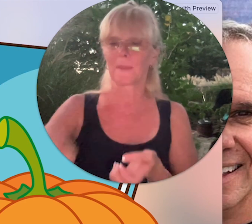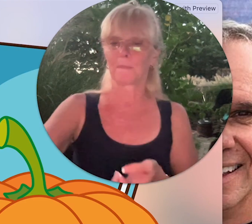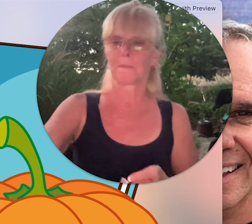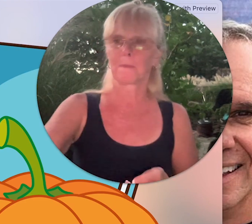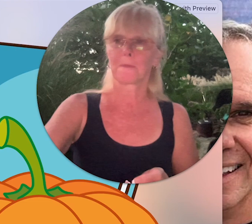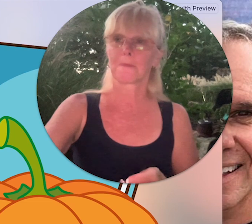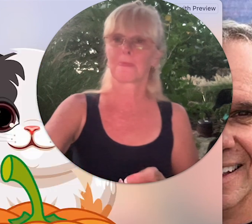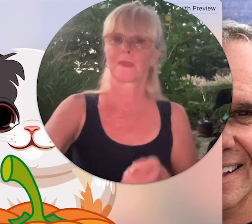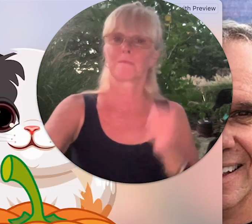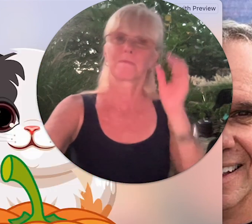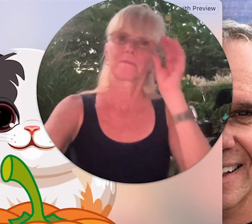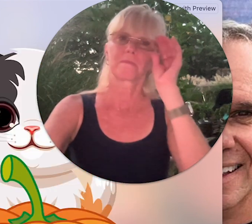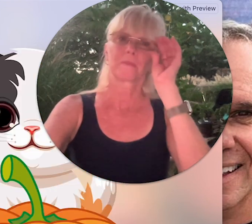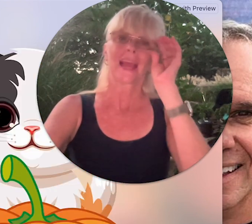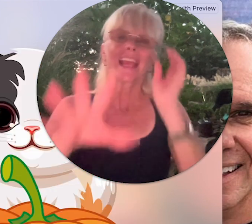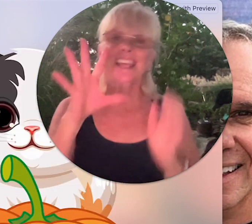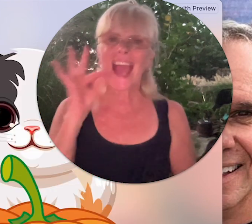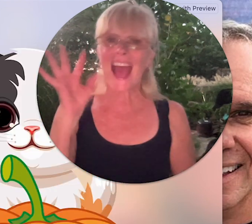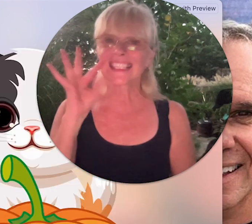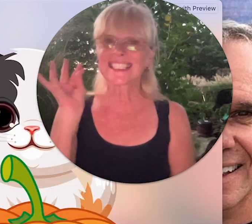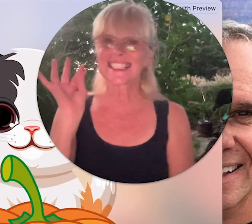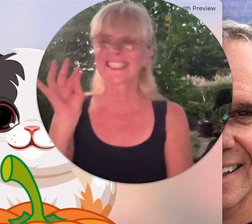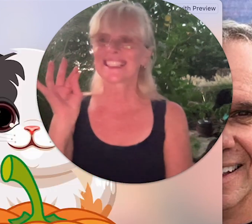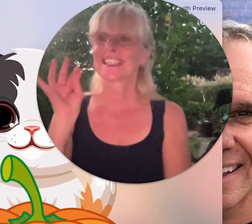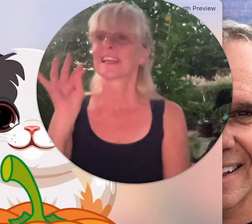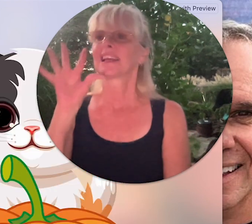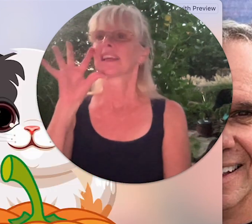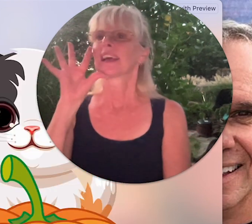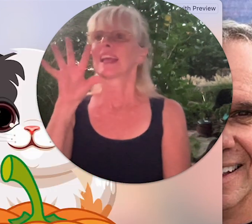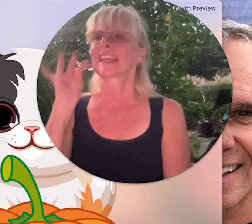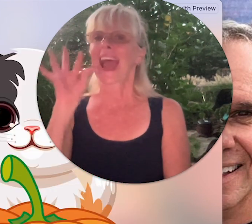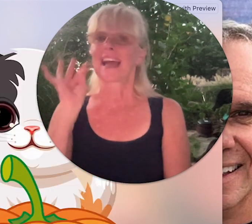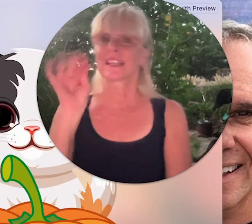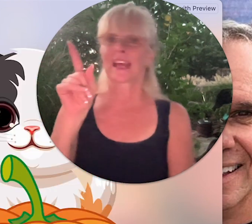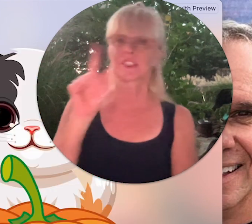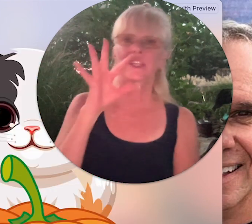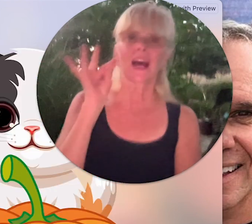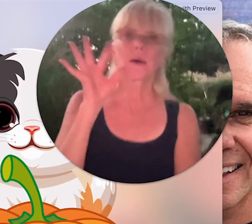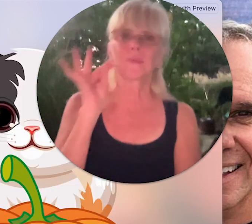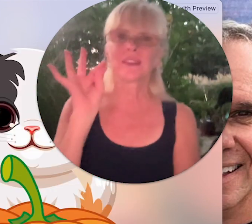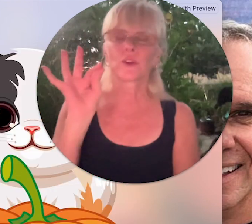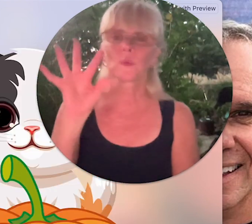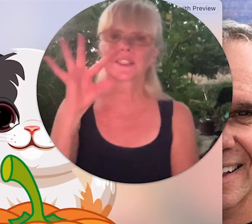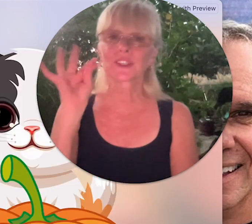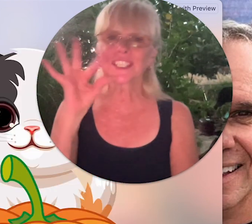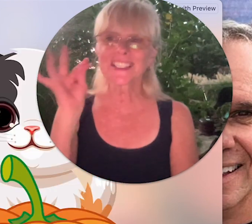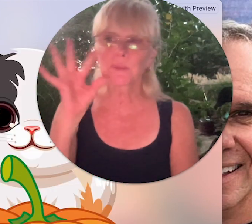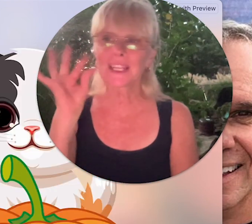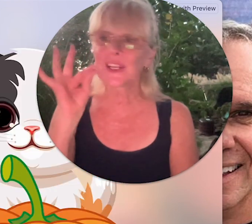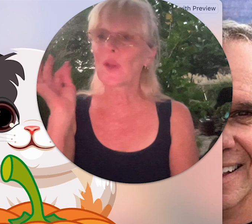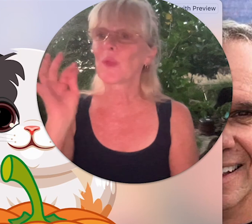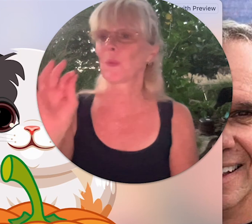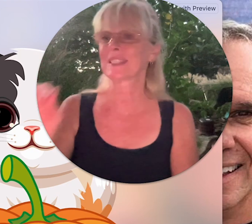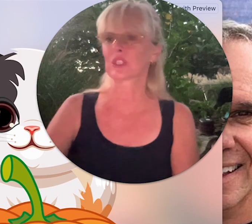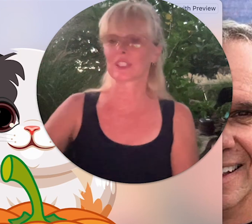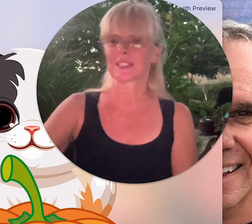cat cat and that's your whiskers pulling on the whiskers